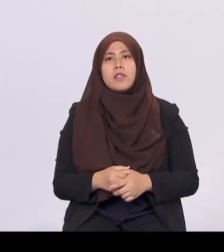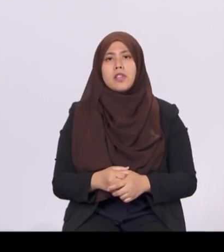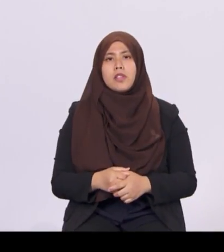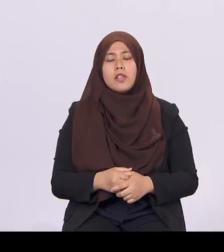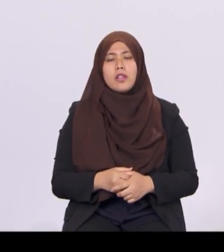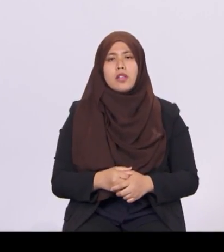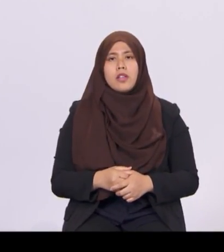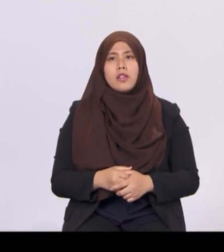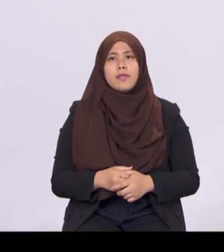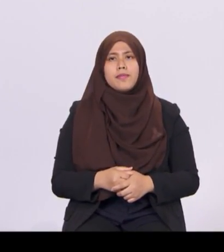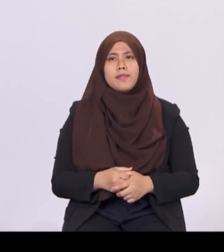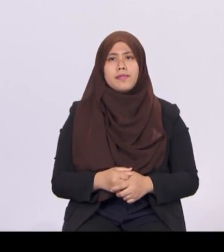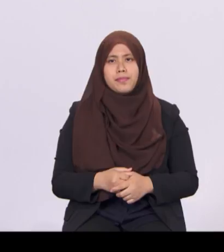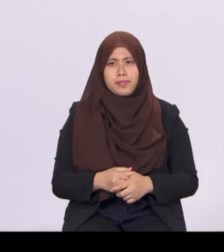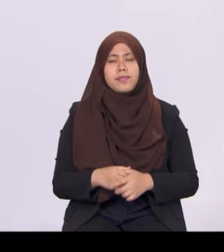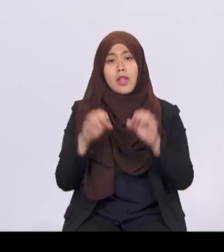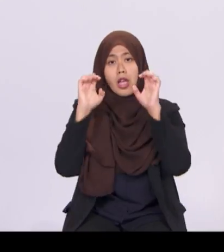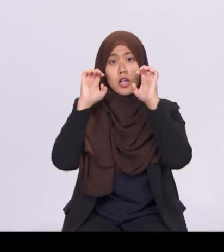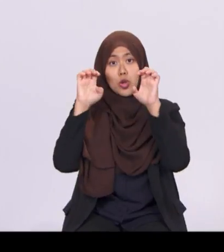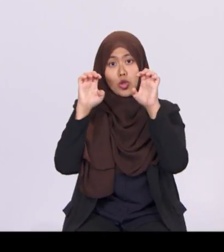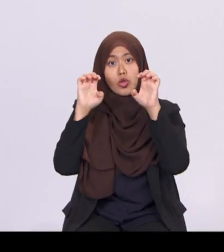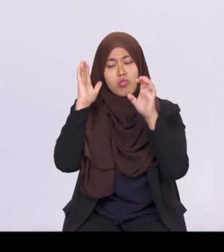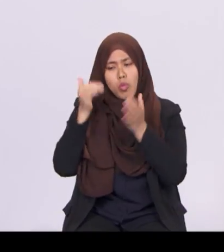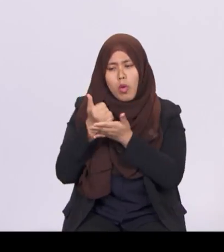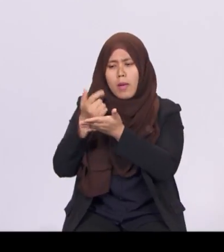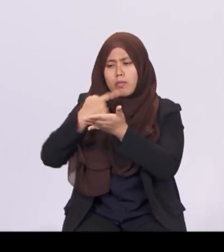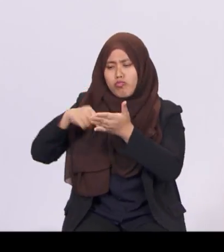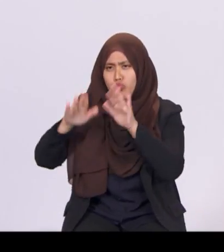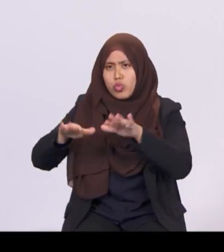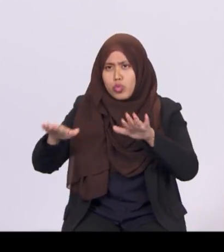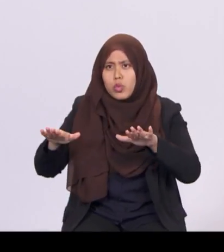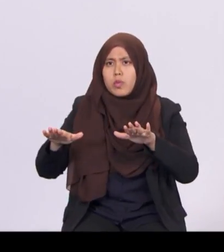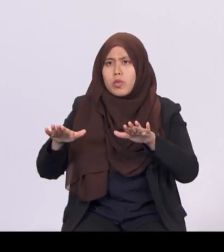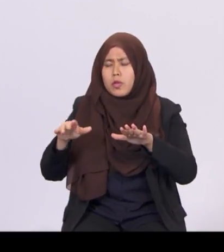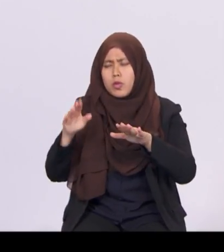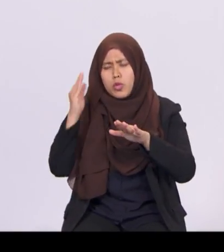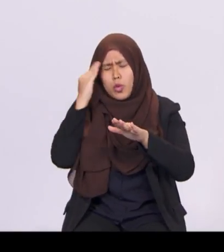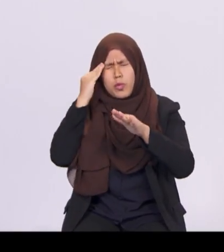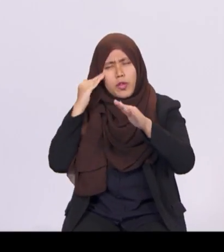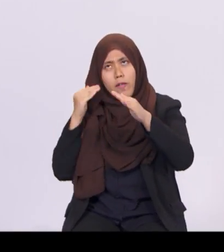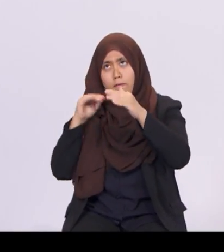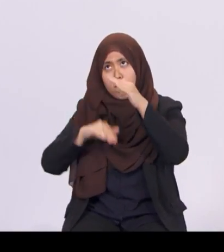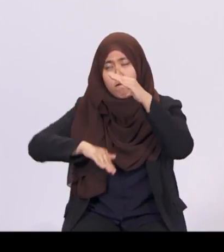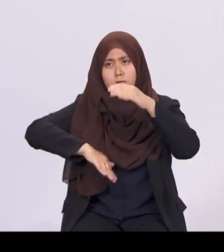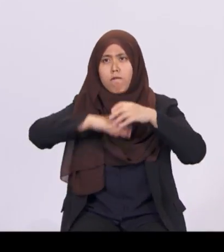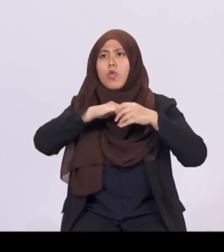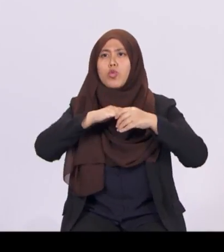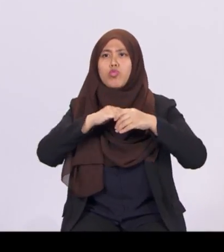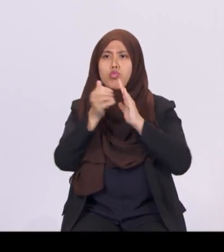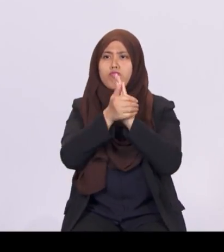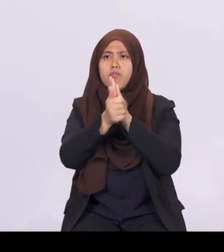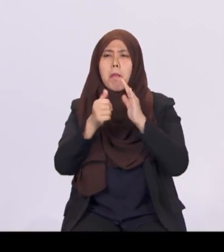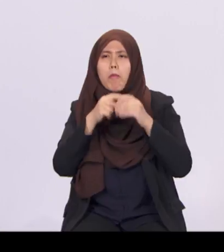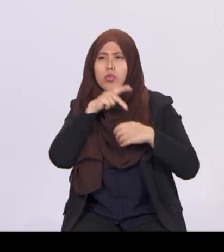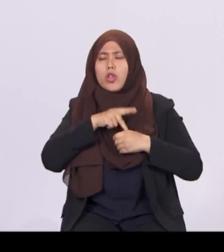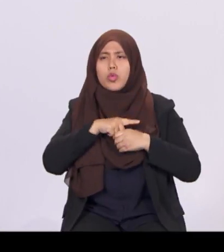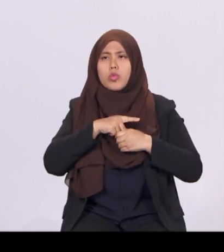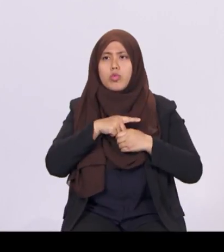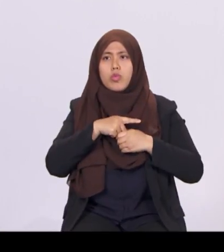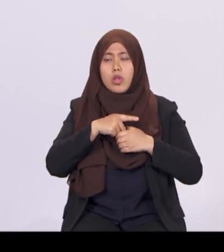Education helps our children realise their full potential. We invest heavily in every child to ensure that